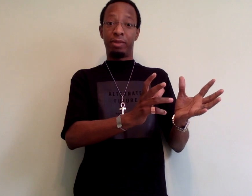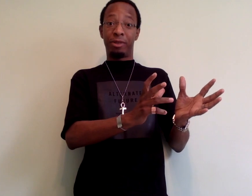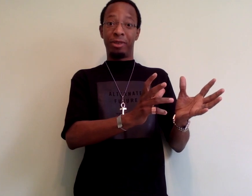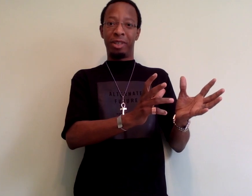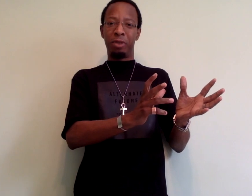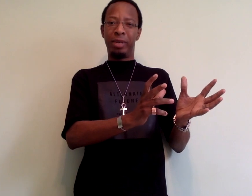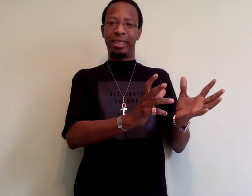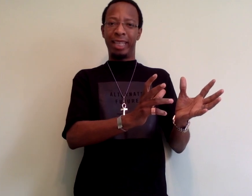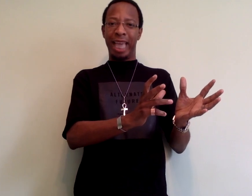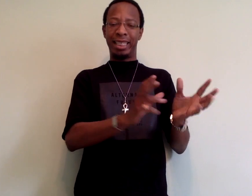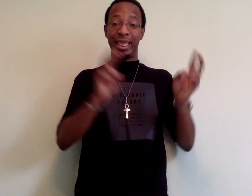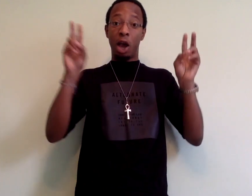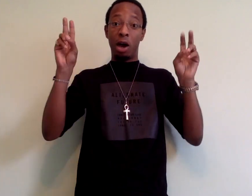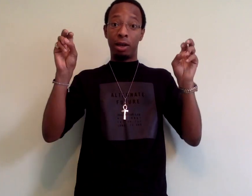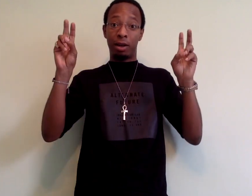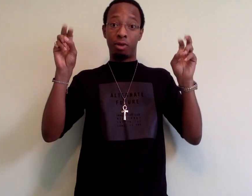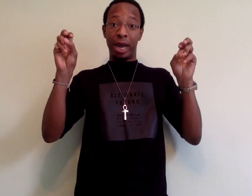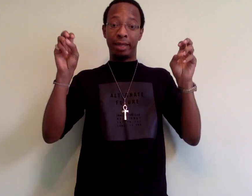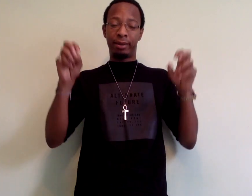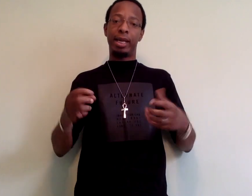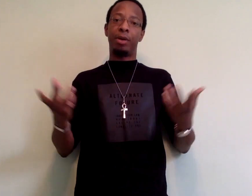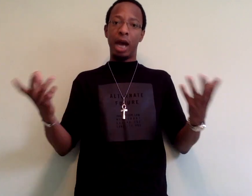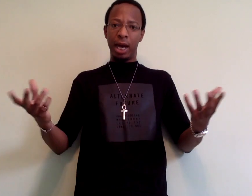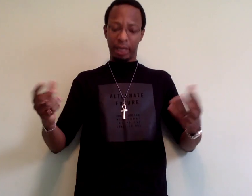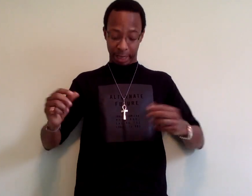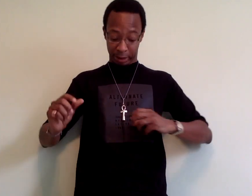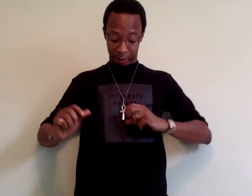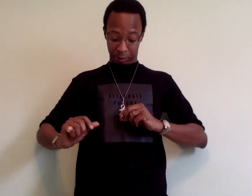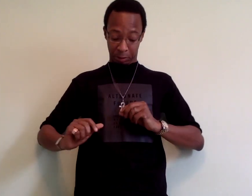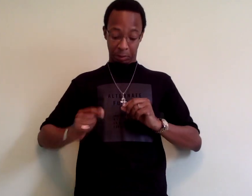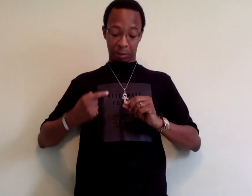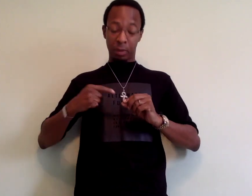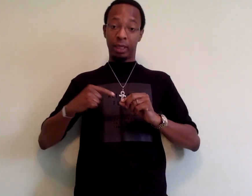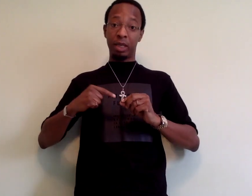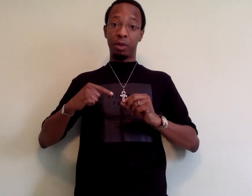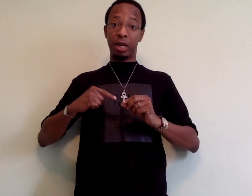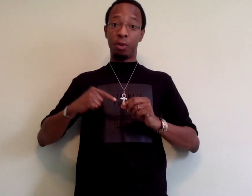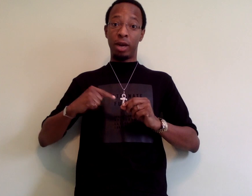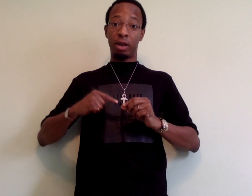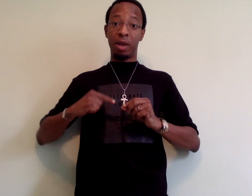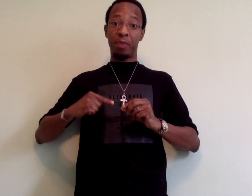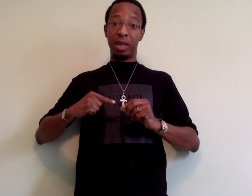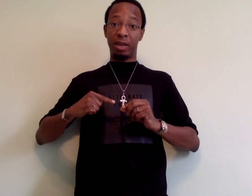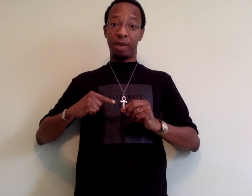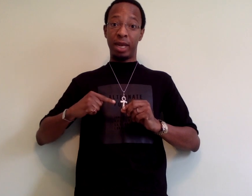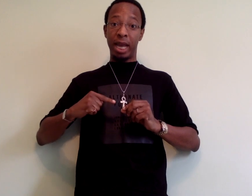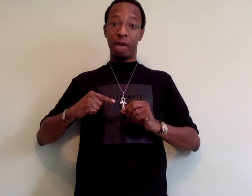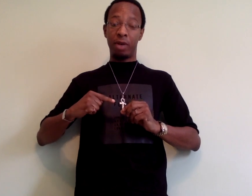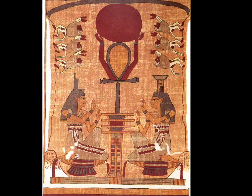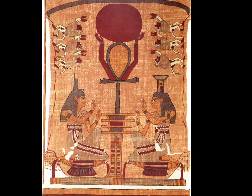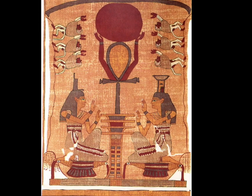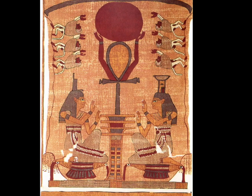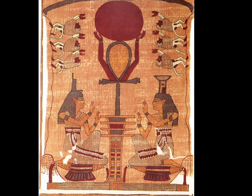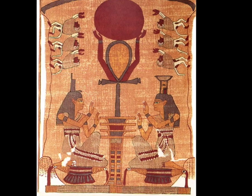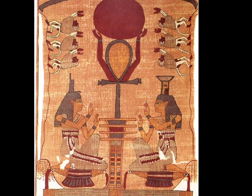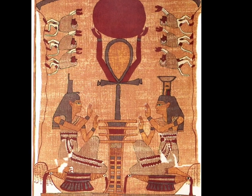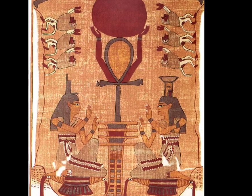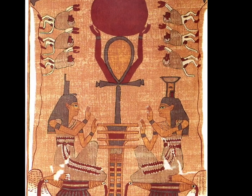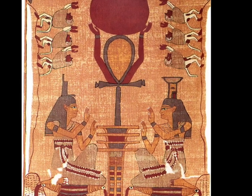referred to recently as the Ankh-Rite. Now, an Ankh is this symbol that I'm wearing on my pendant right now. From what I understand, it's an ancient